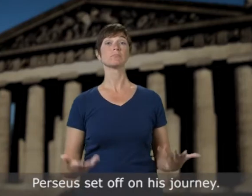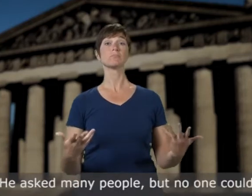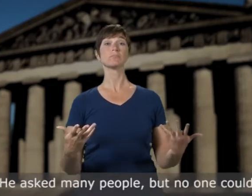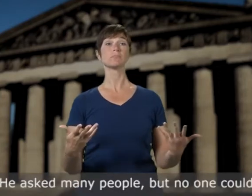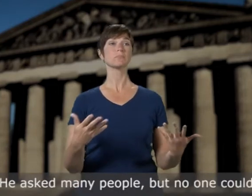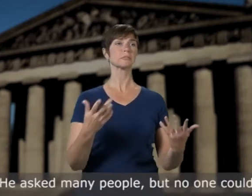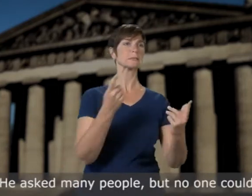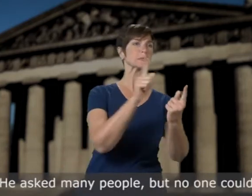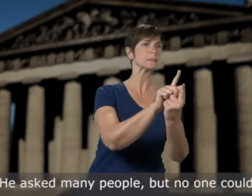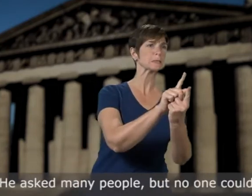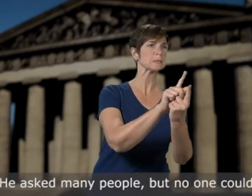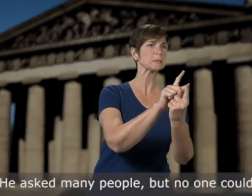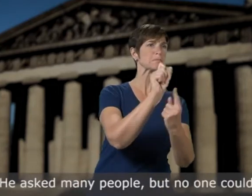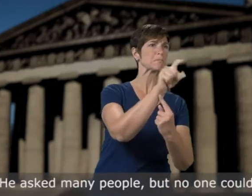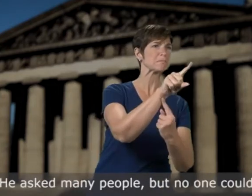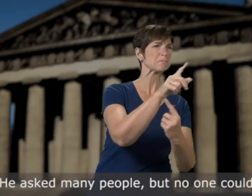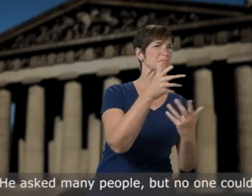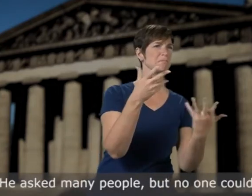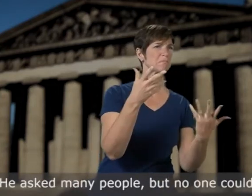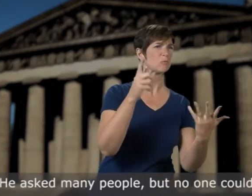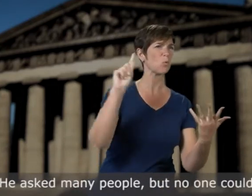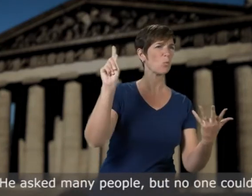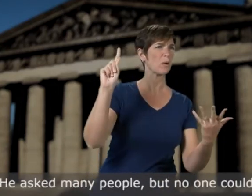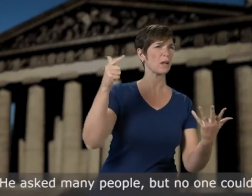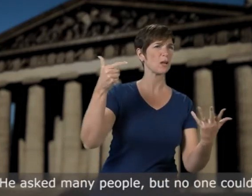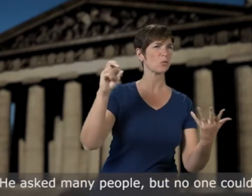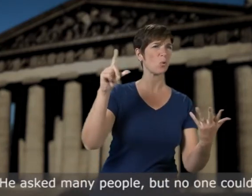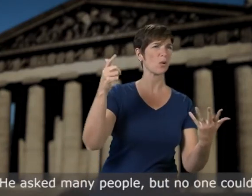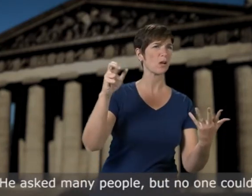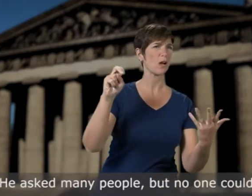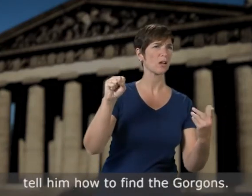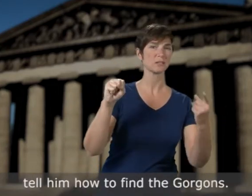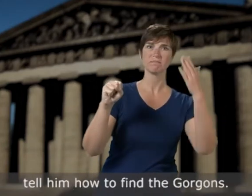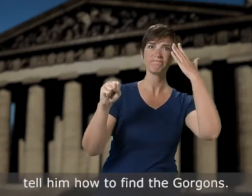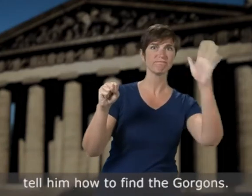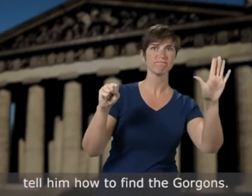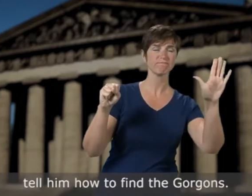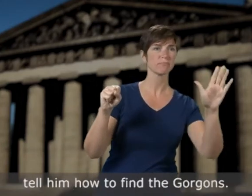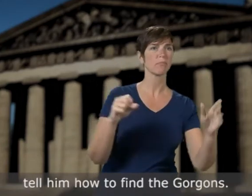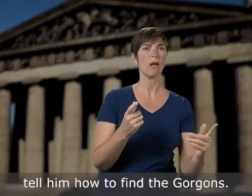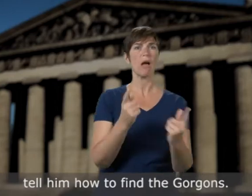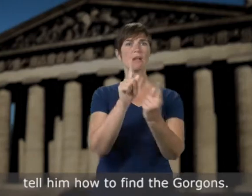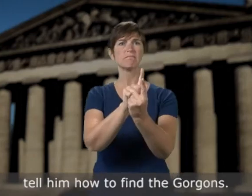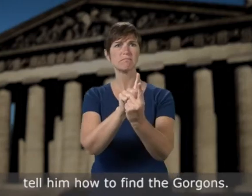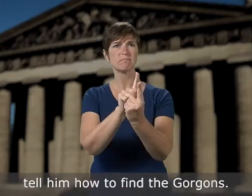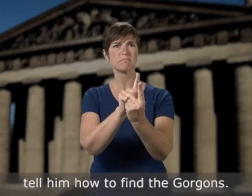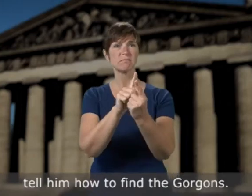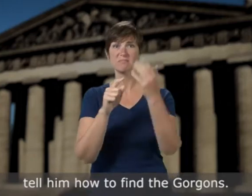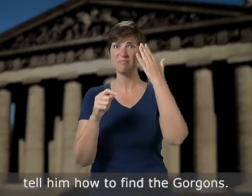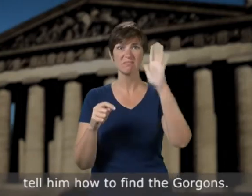He asked many people but no one could tell him how to find the Gorgons